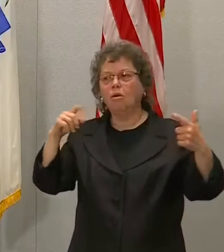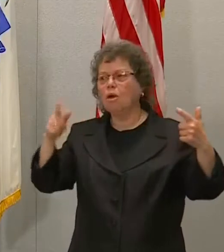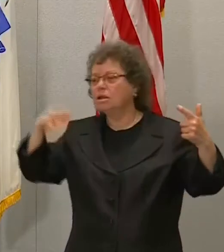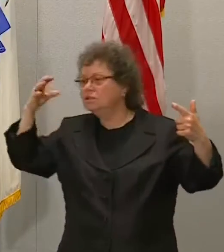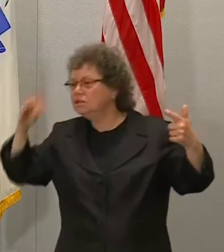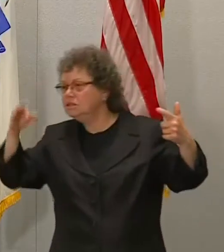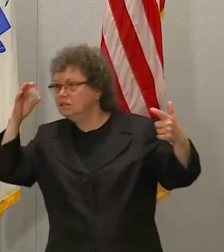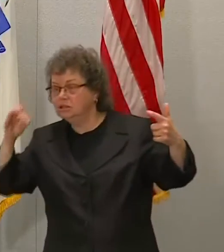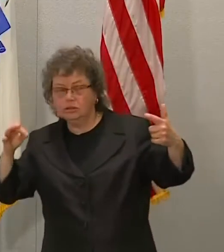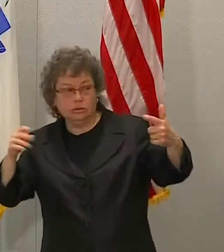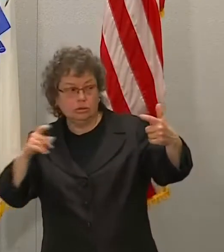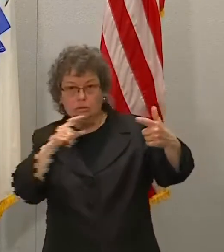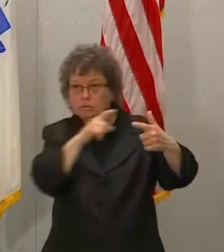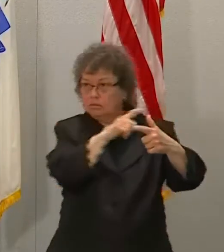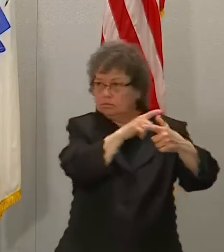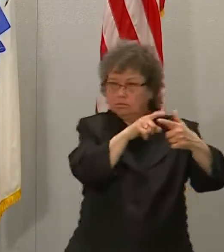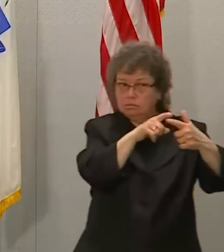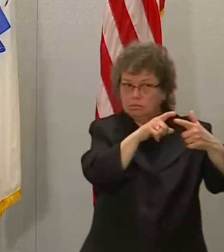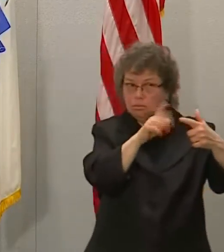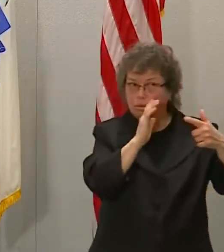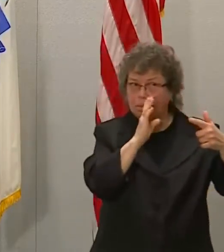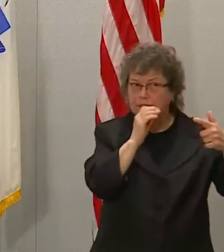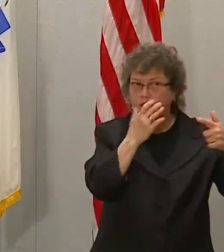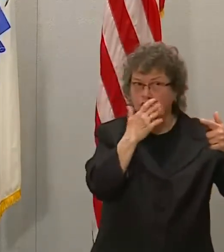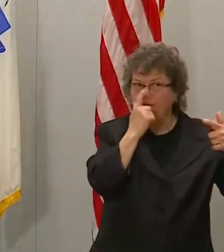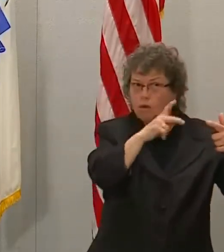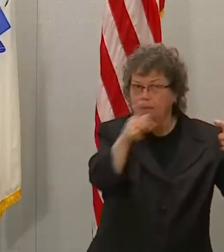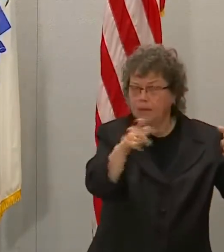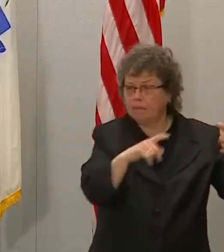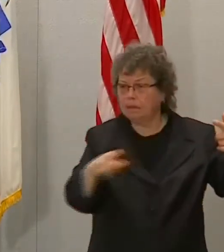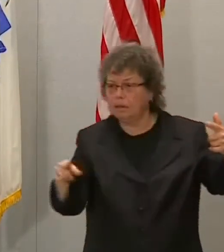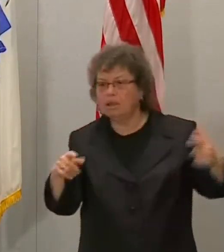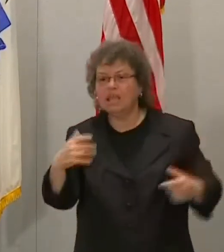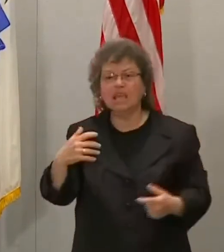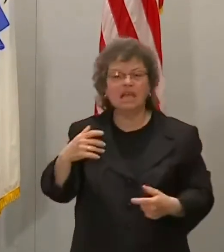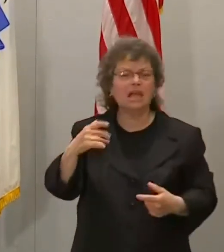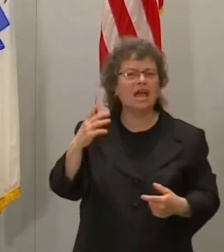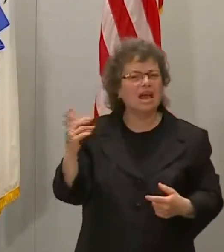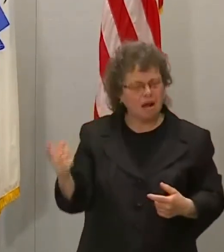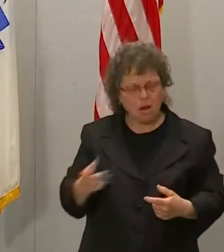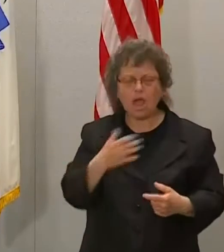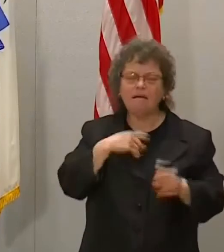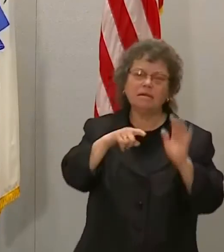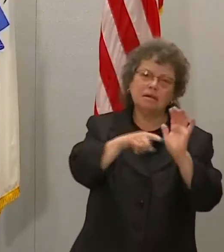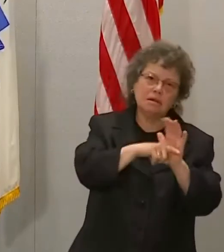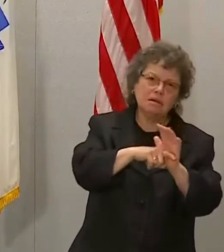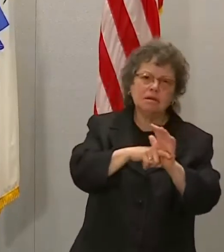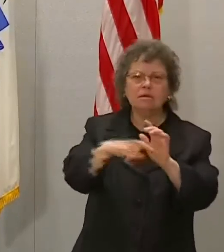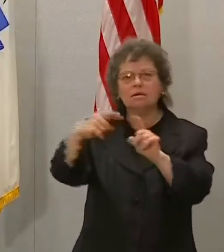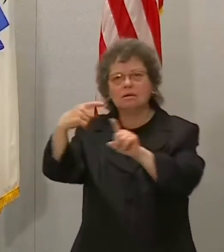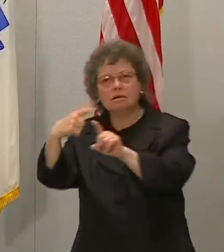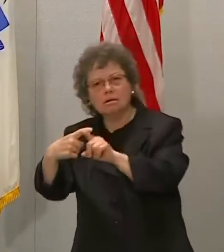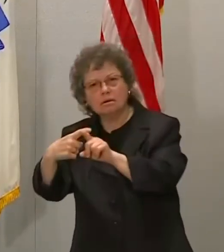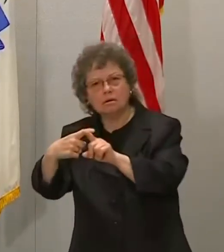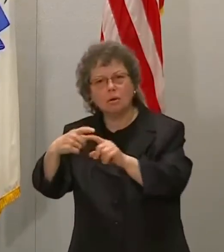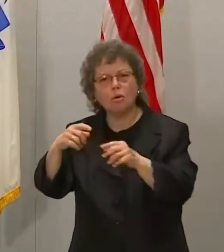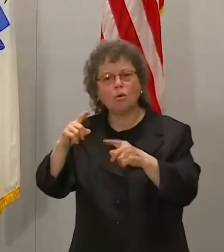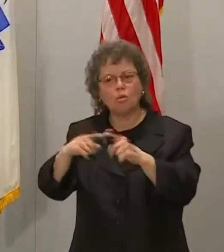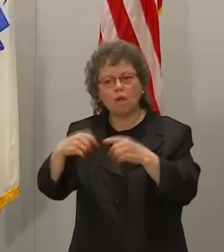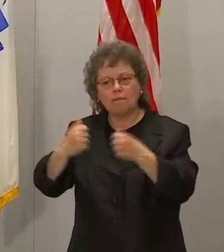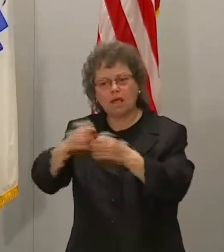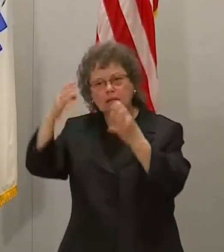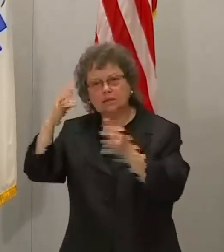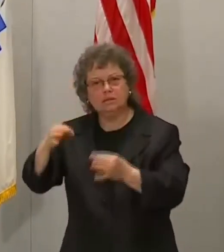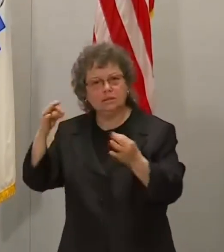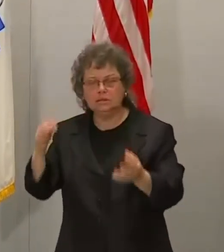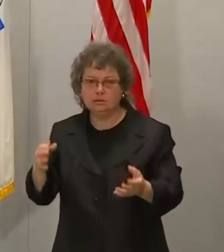make about trying to balance those. Because anybody who says there's not a downside or an upside in either of those areas when we make decisions is just not